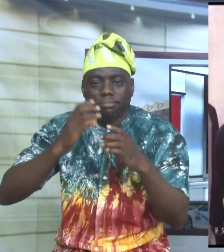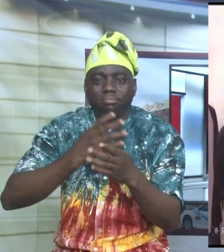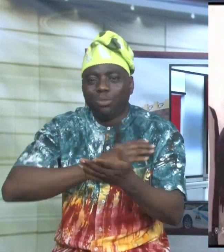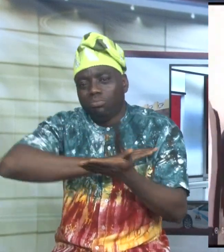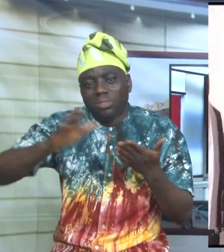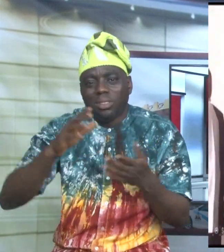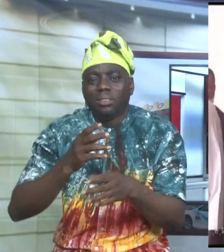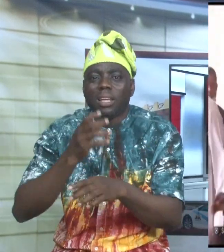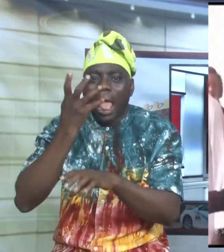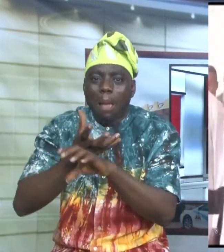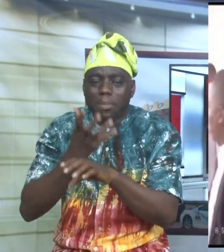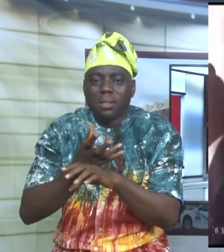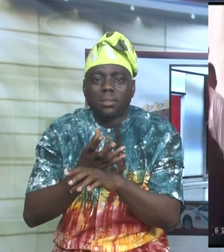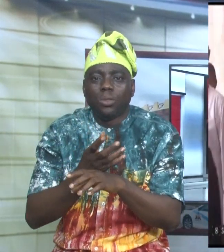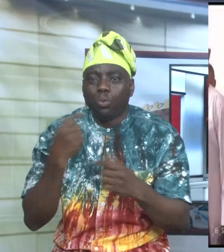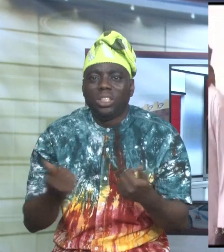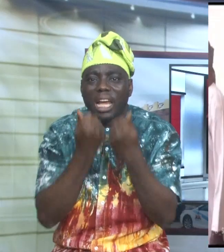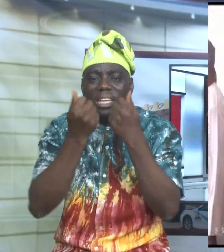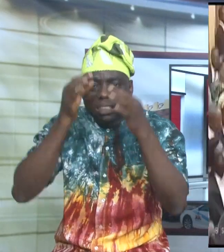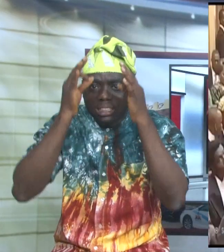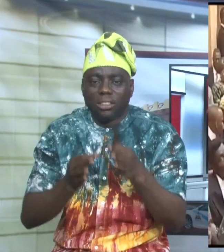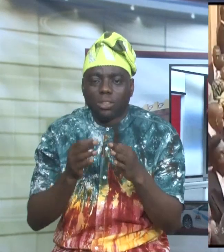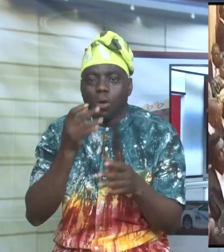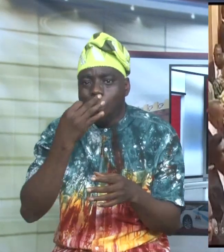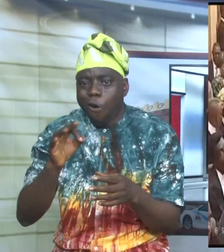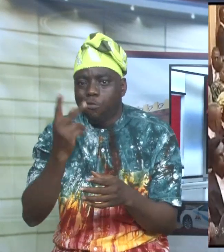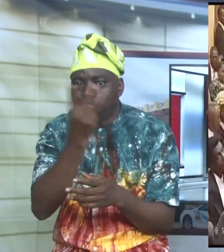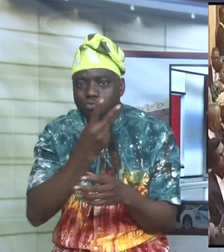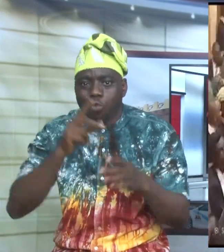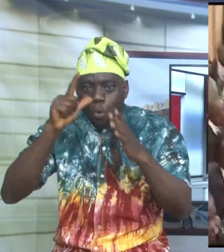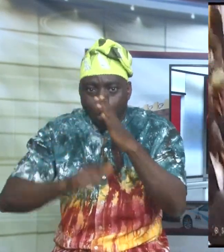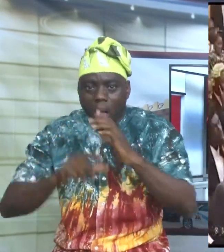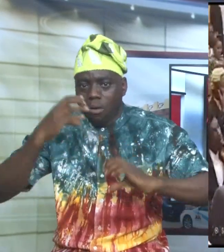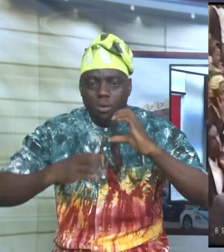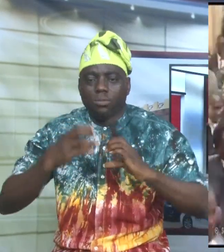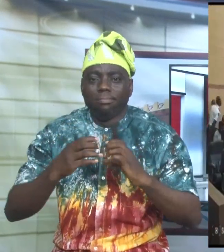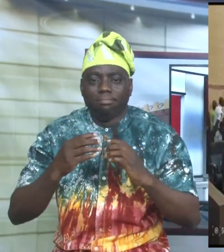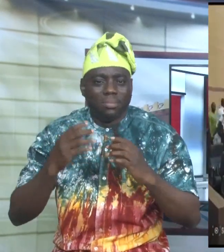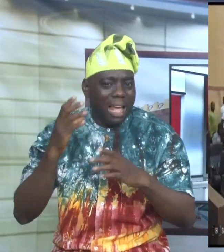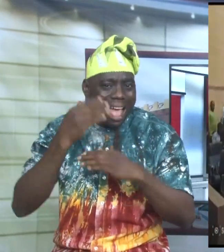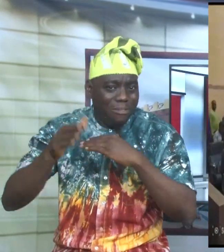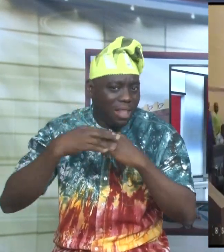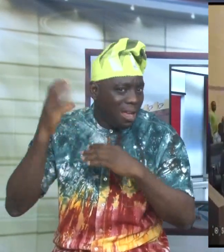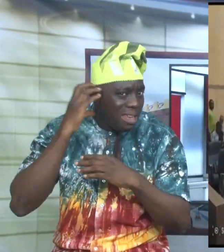challenges concurrent decisions of the two lower courts. After hearing the parties, the APES